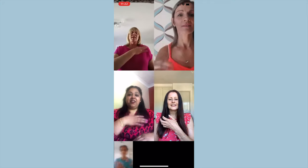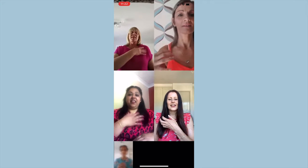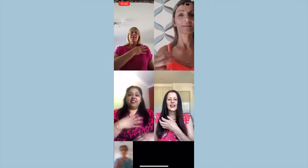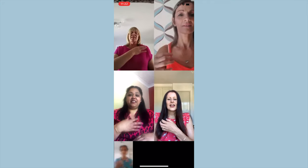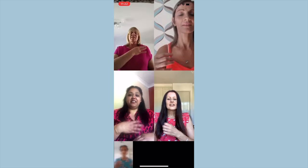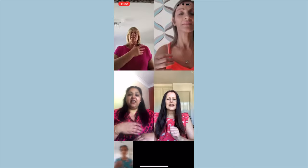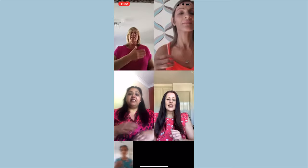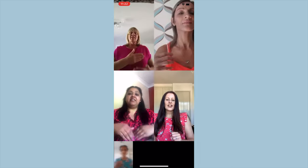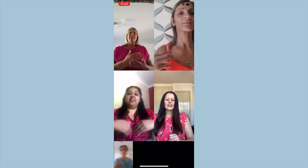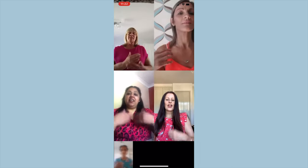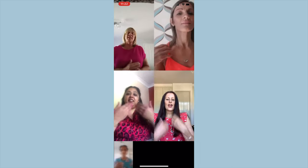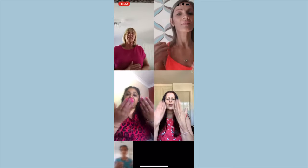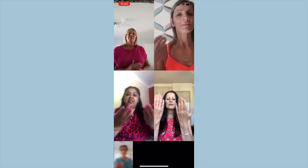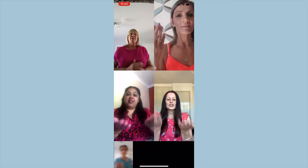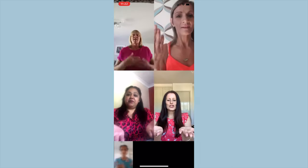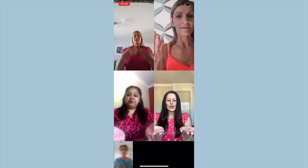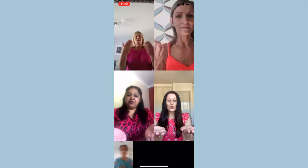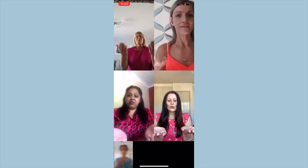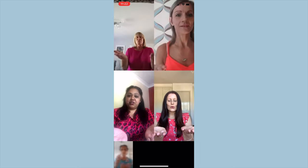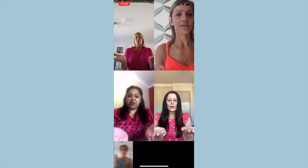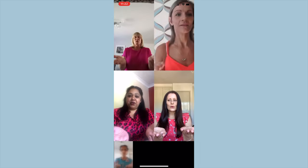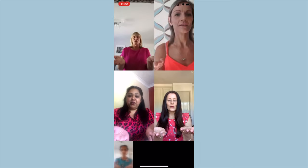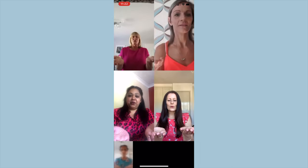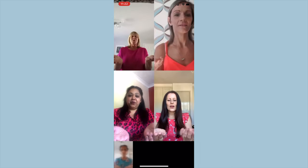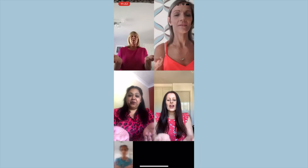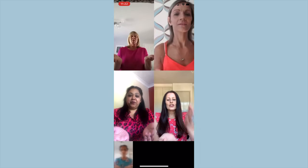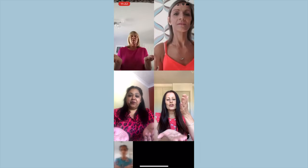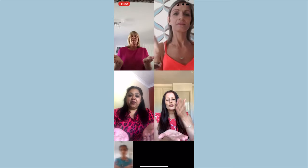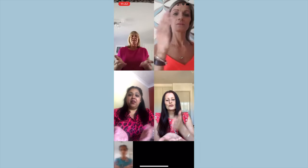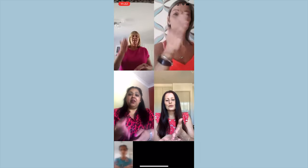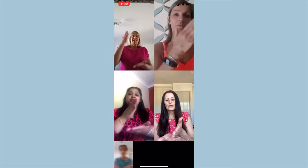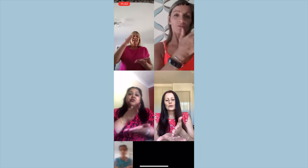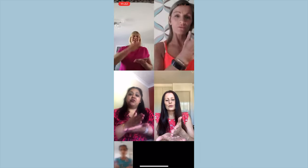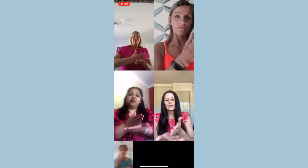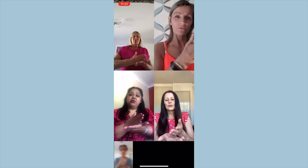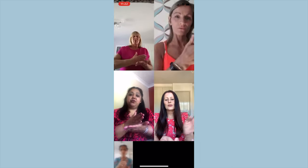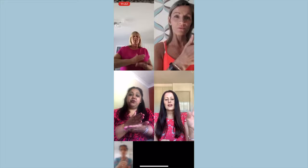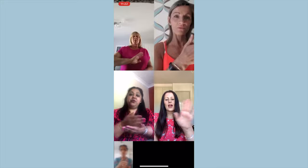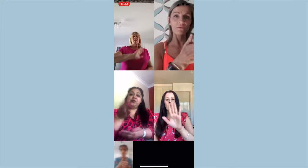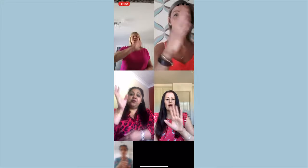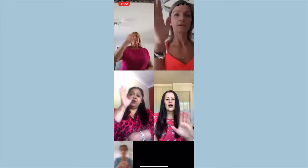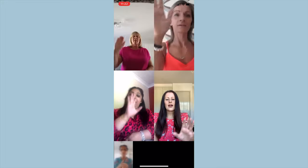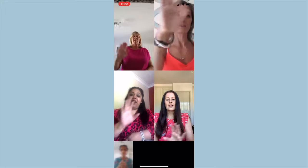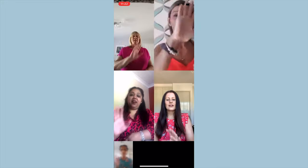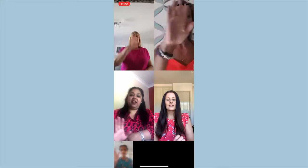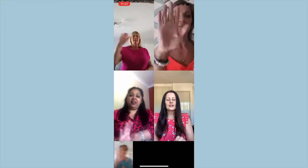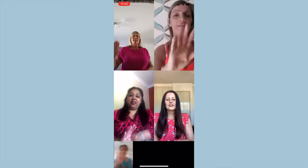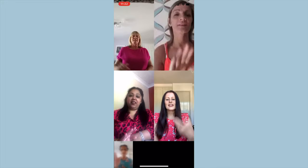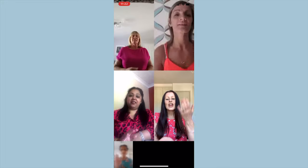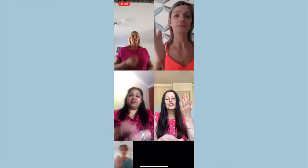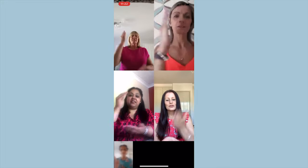To let them show Your true colors